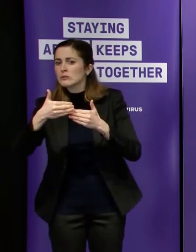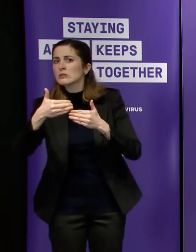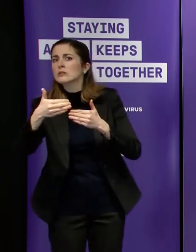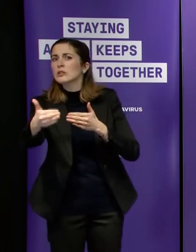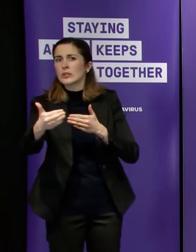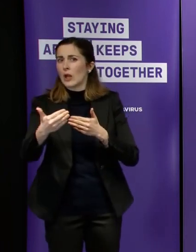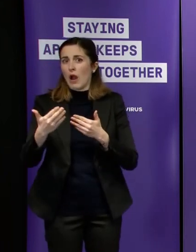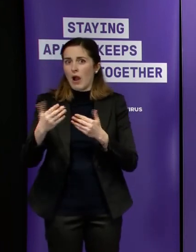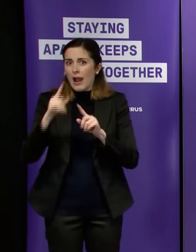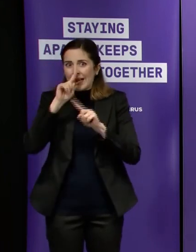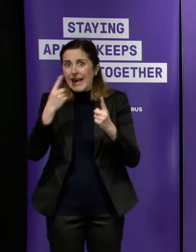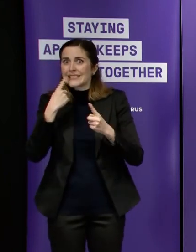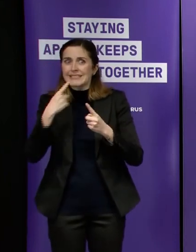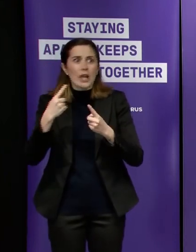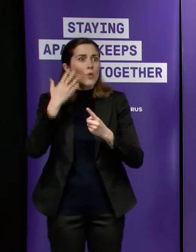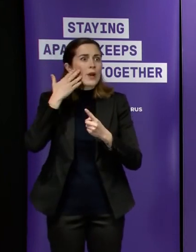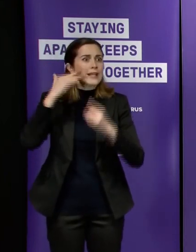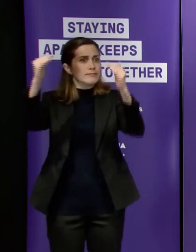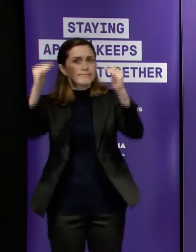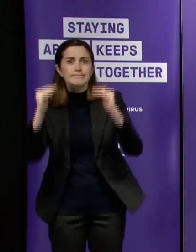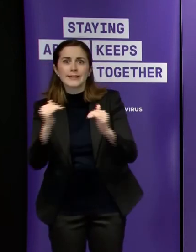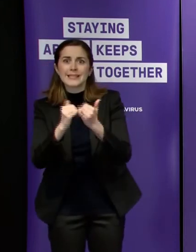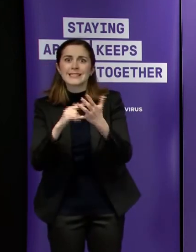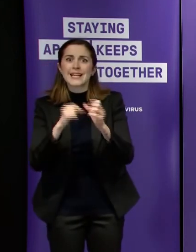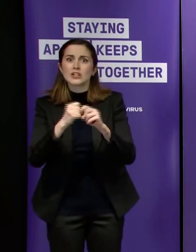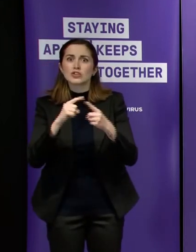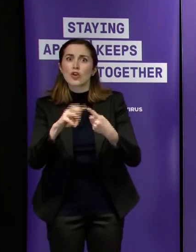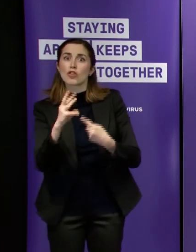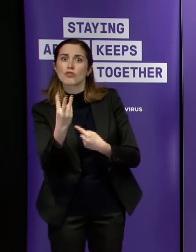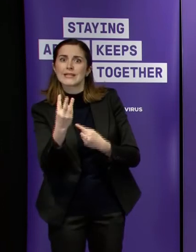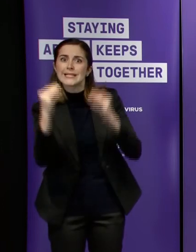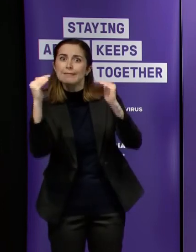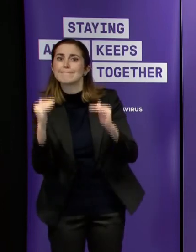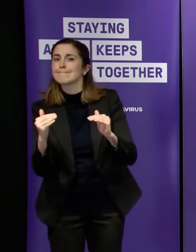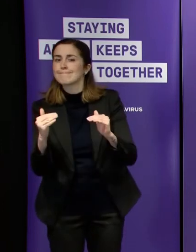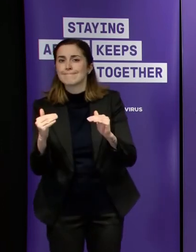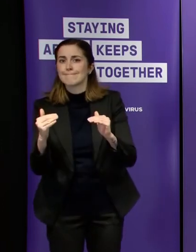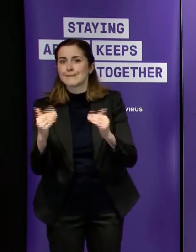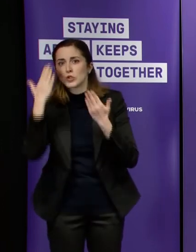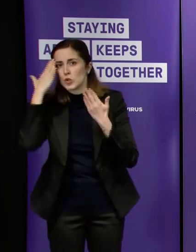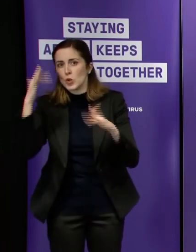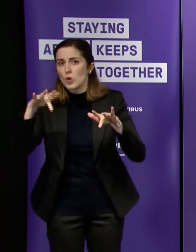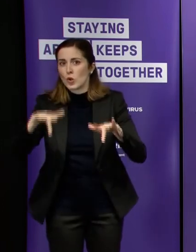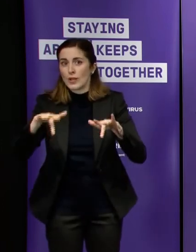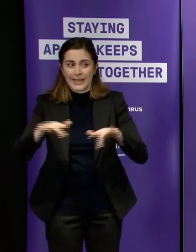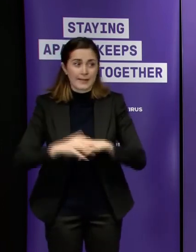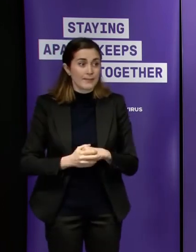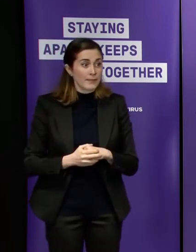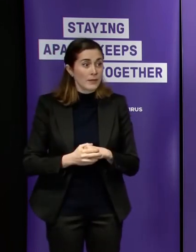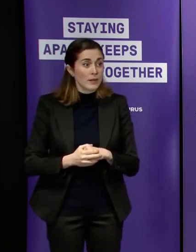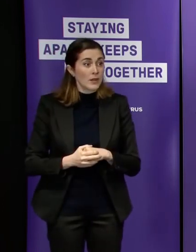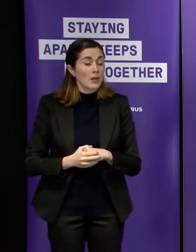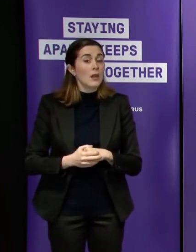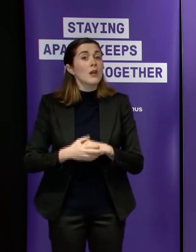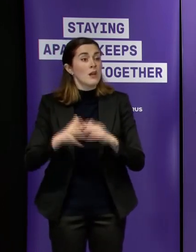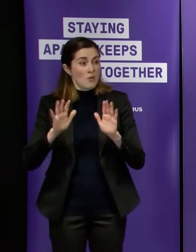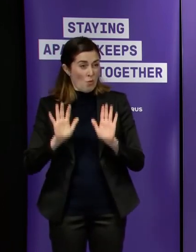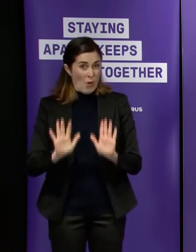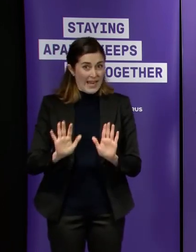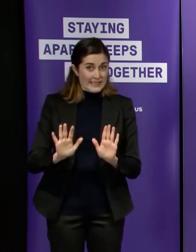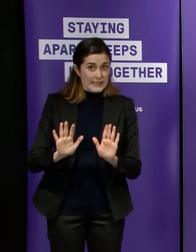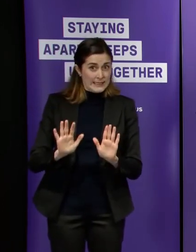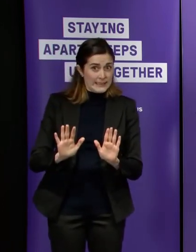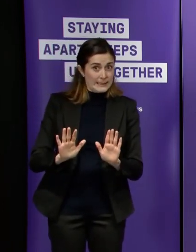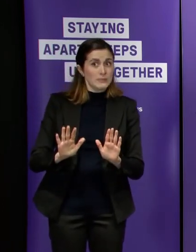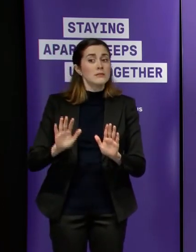a a really clear picture at this stage of what the next phase might look like as soon as we can and as soon as we've got